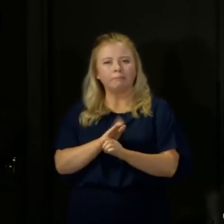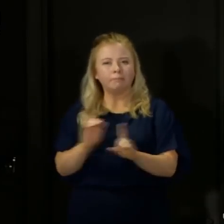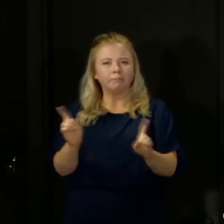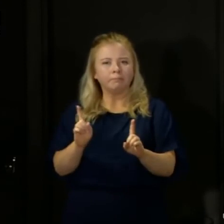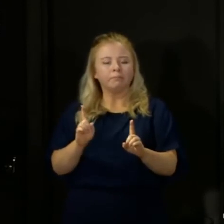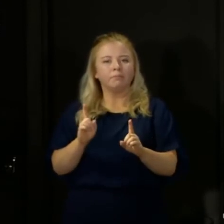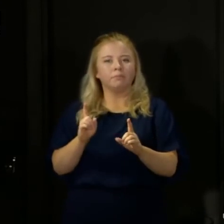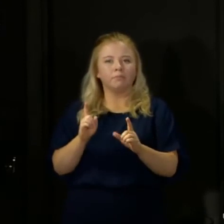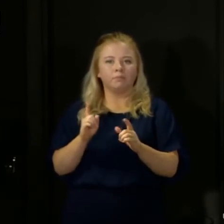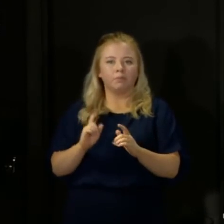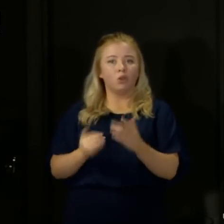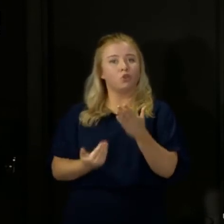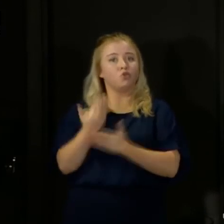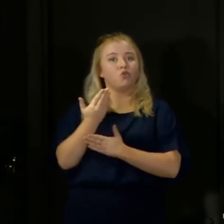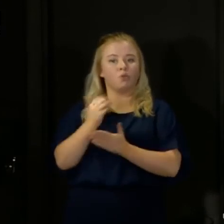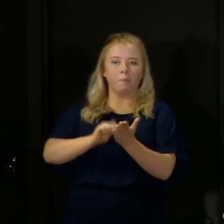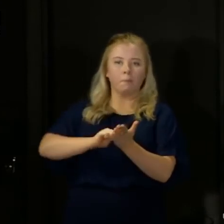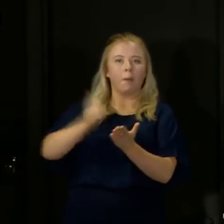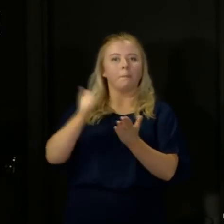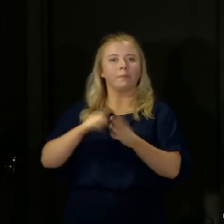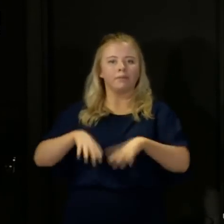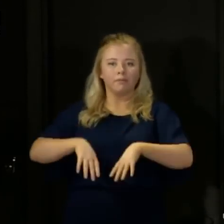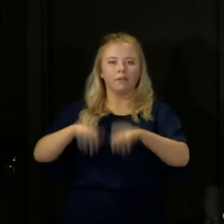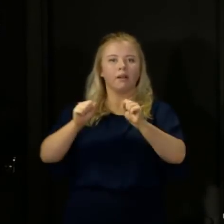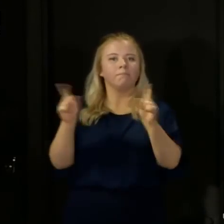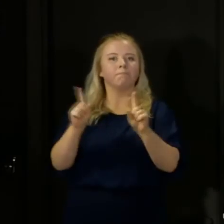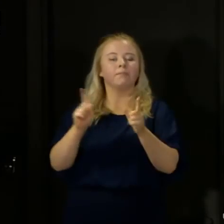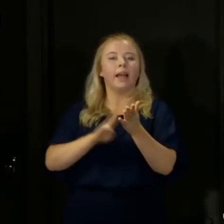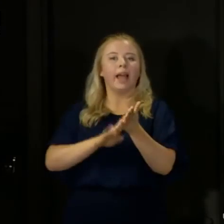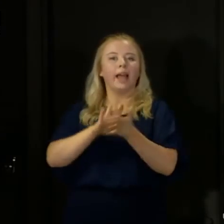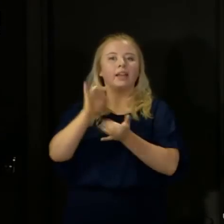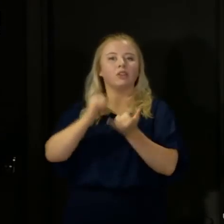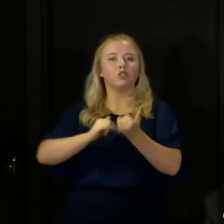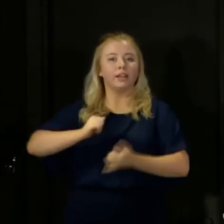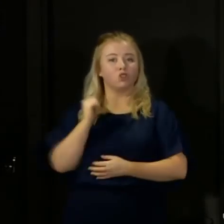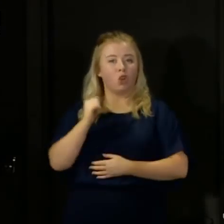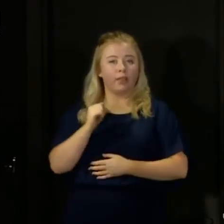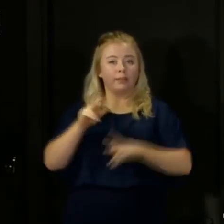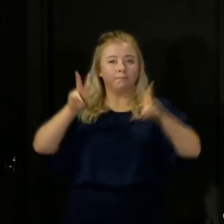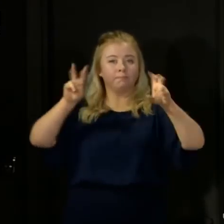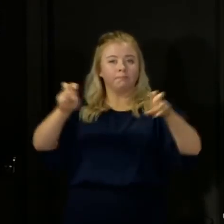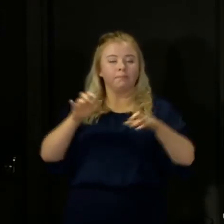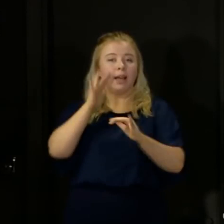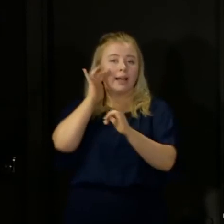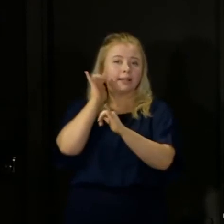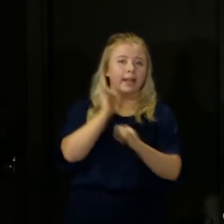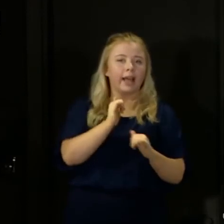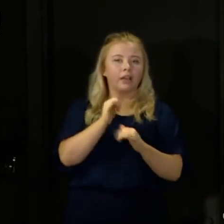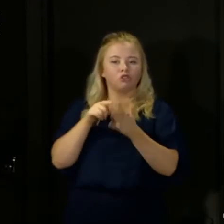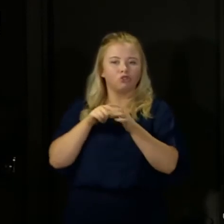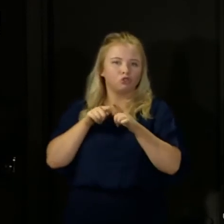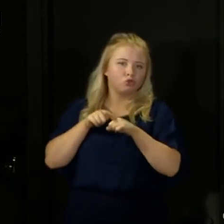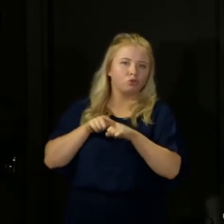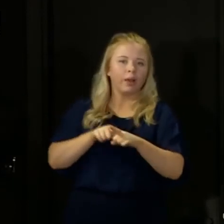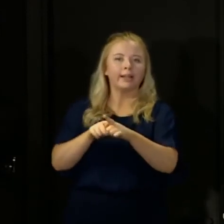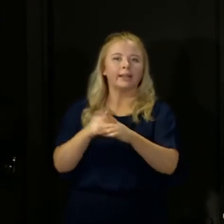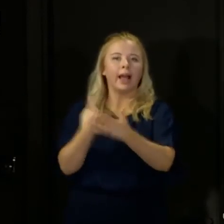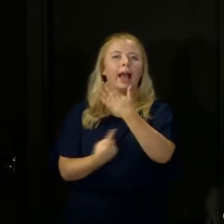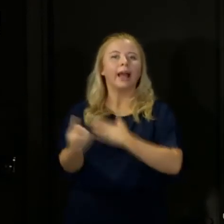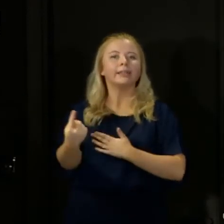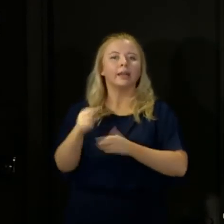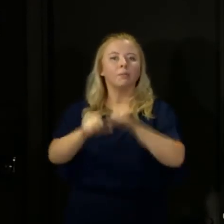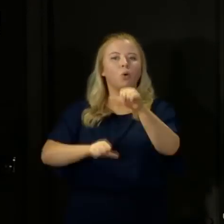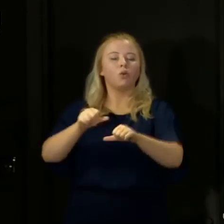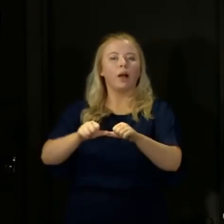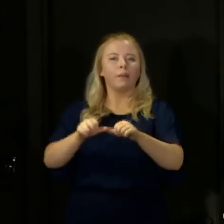the launch later this week of NHS Scotland's Test, Trace and Isolate programme, which